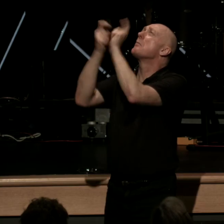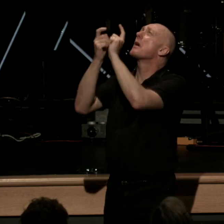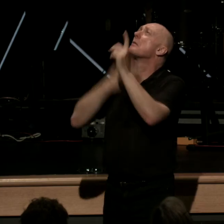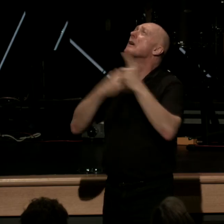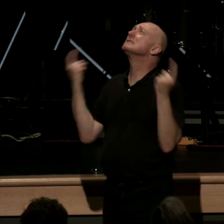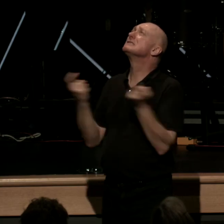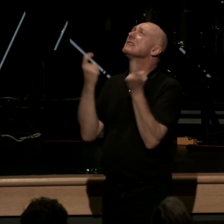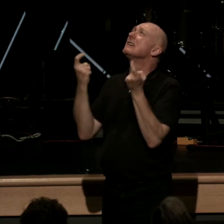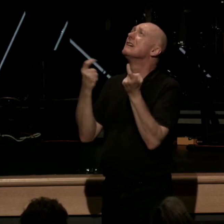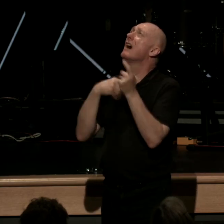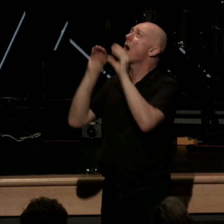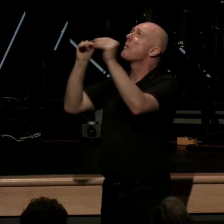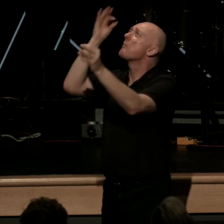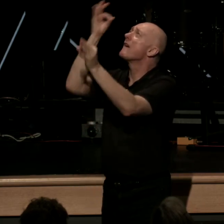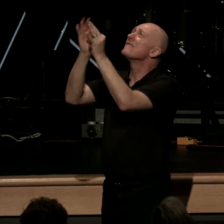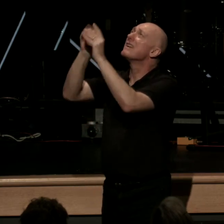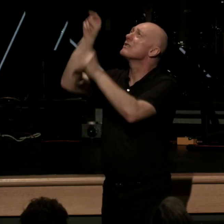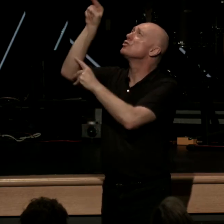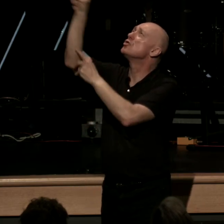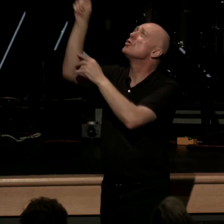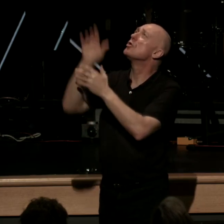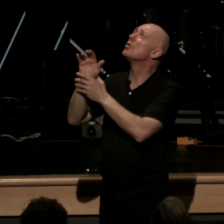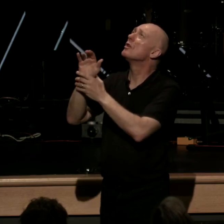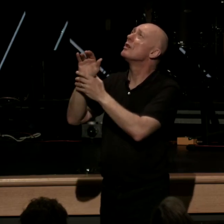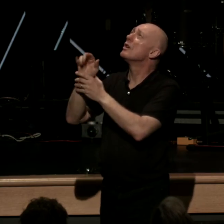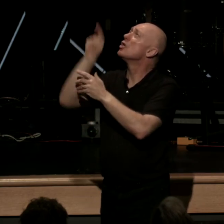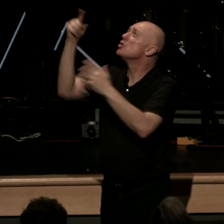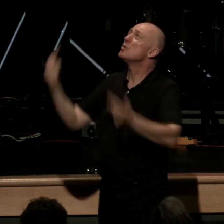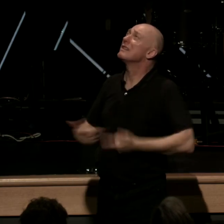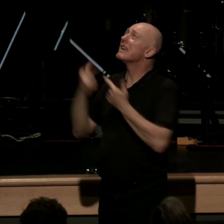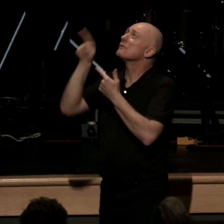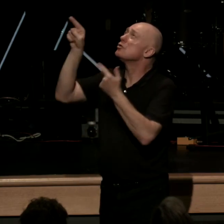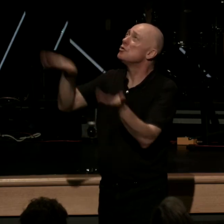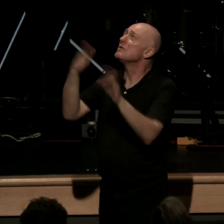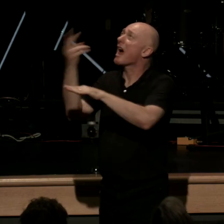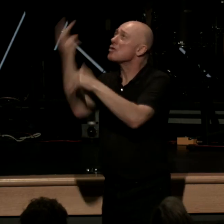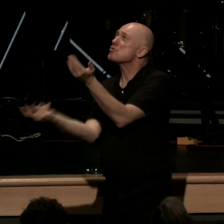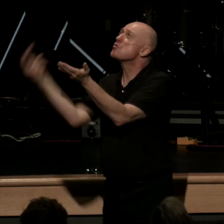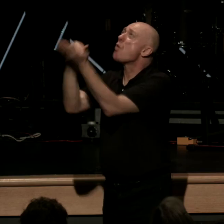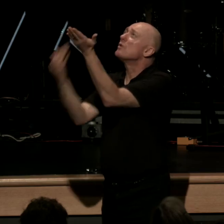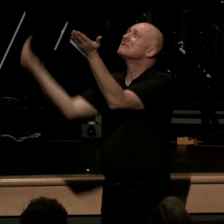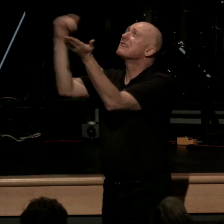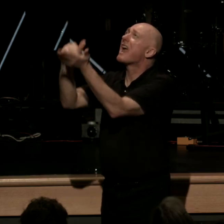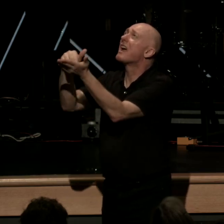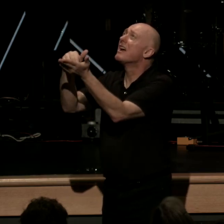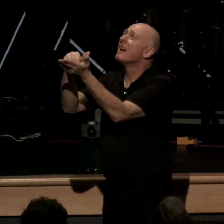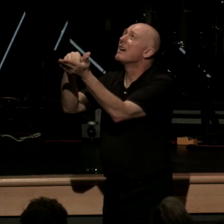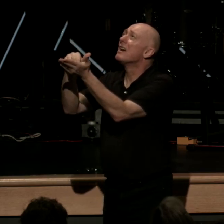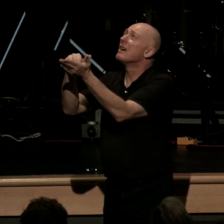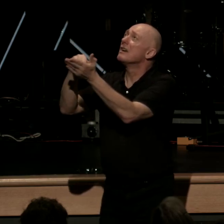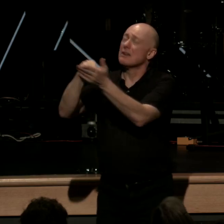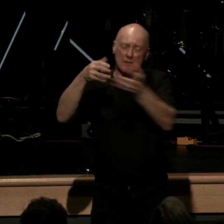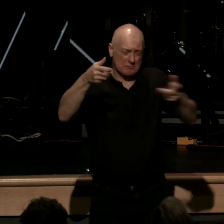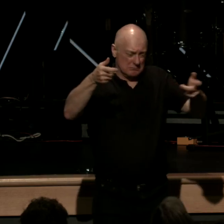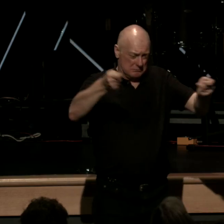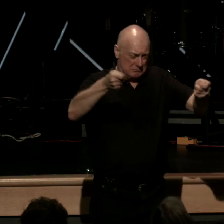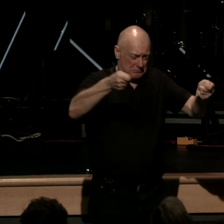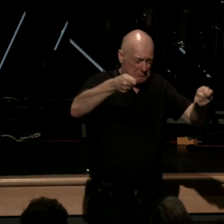and i place my faith in you that you lived and you died and you rose again you take the wheel jesus you take the wheel i'm done